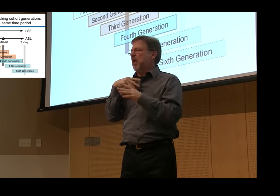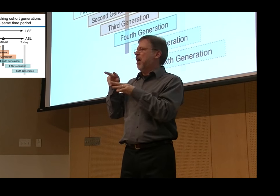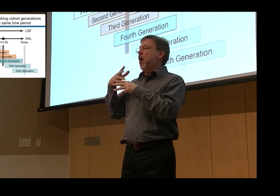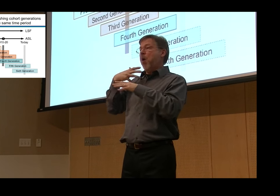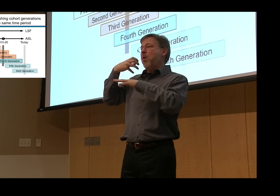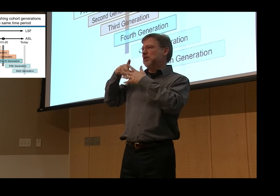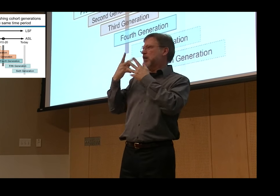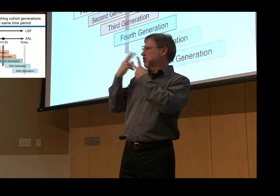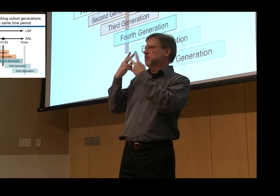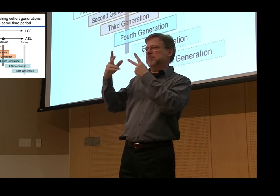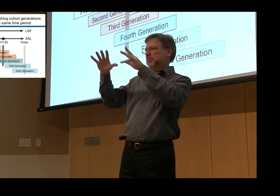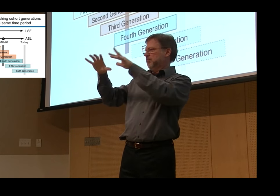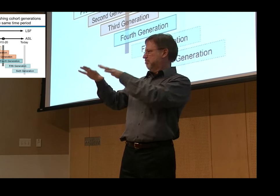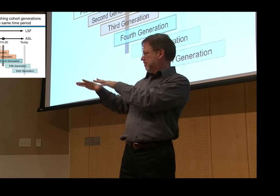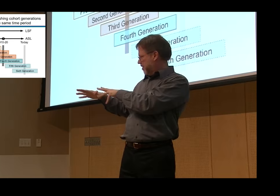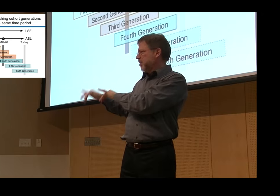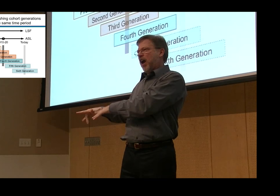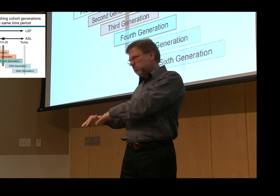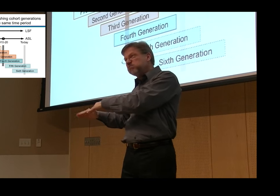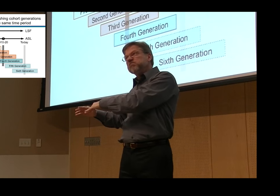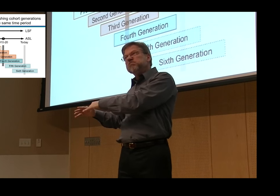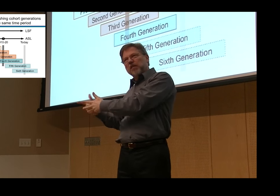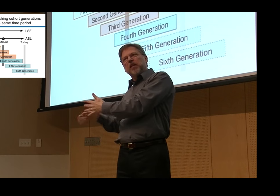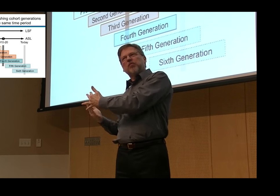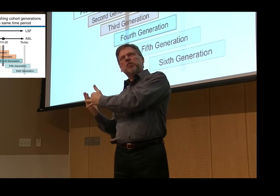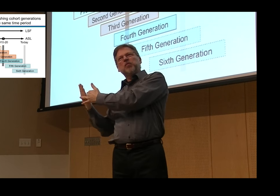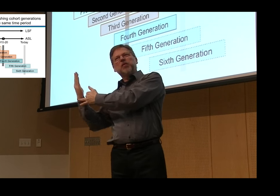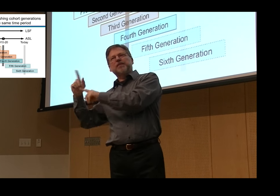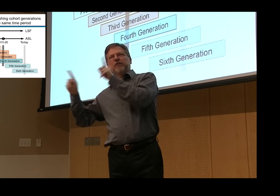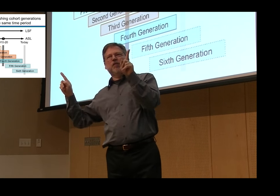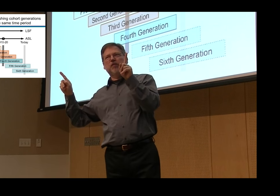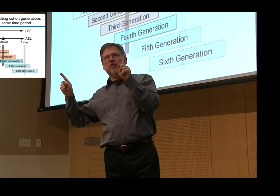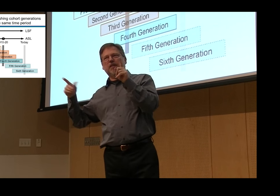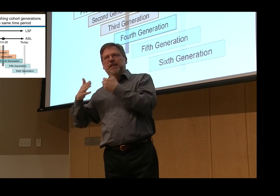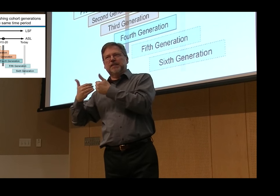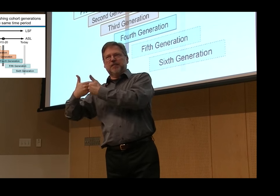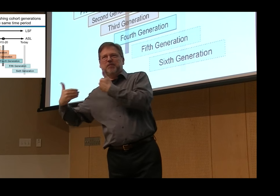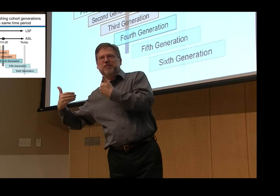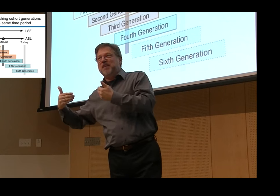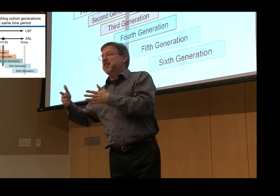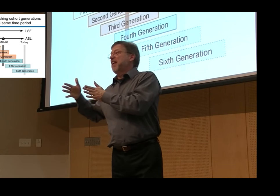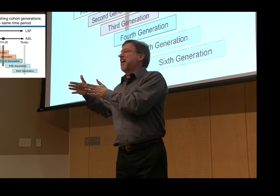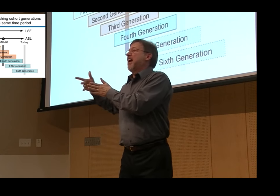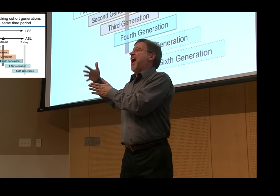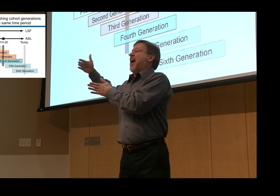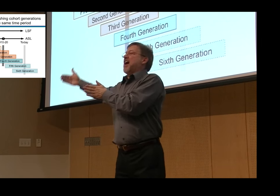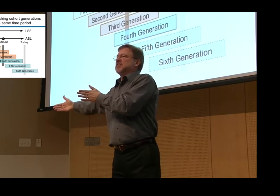The sixth generation is marked primarily by the fact that we weren't trained with C, with manual codes for English, so it's